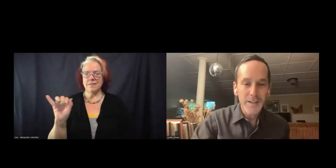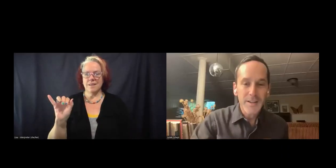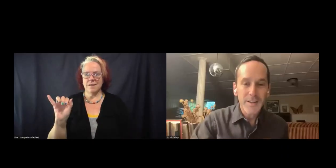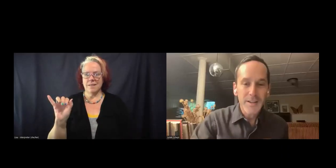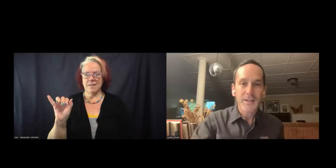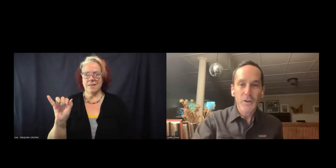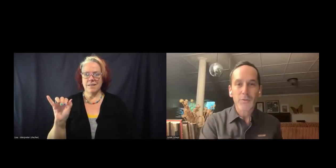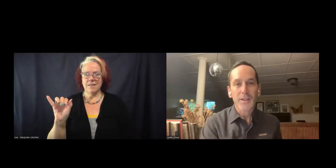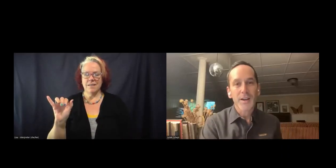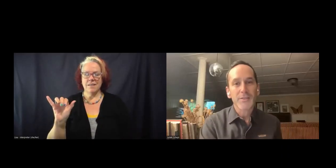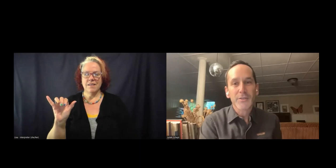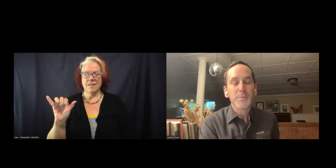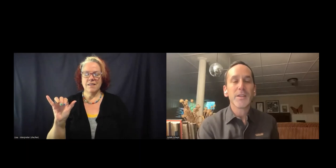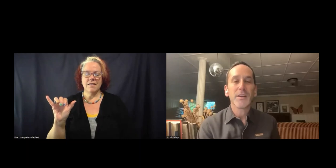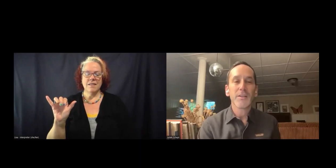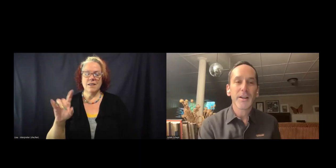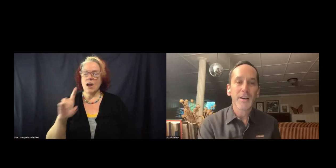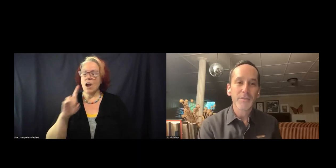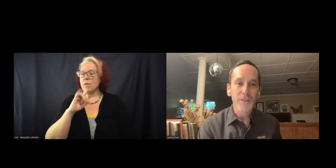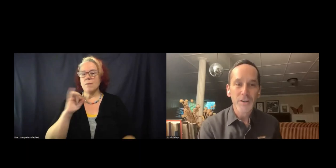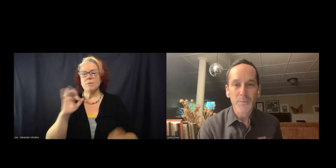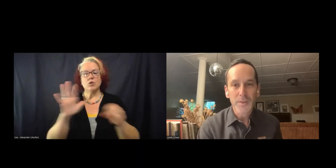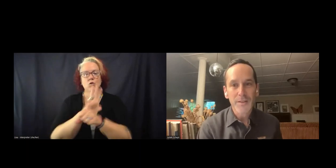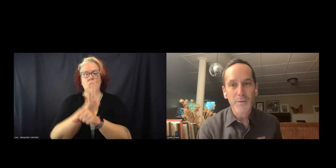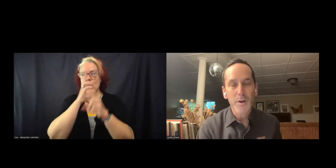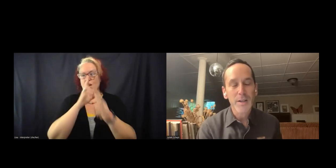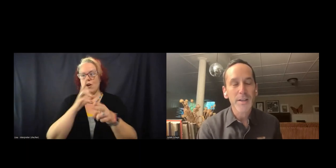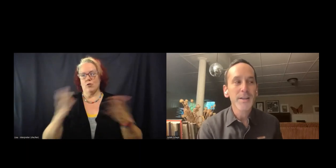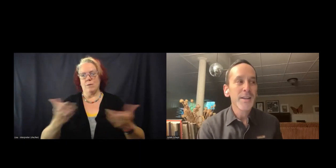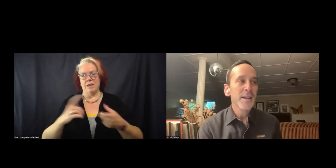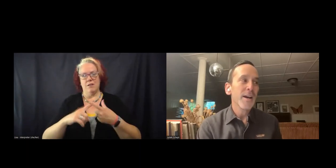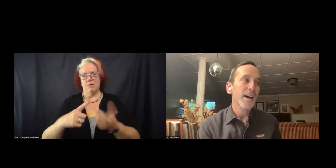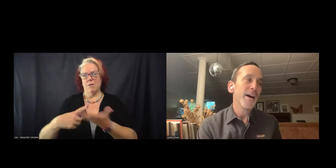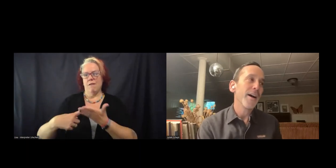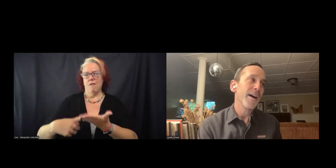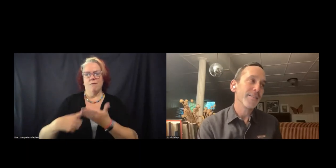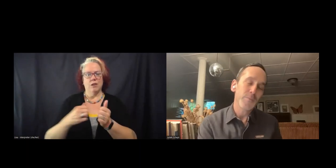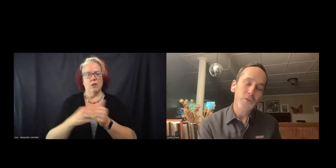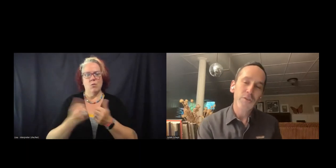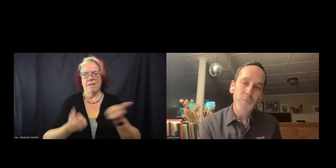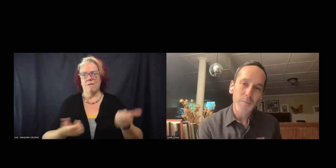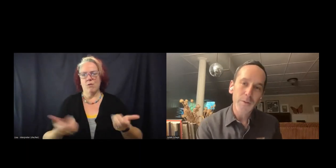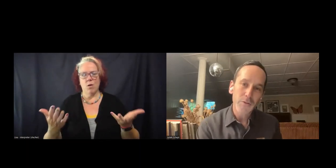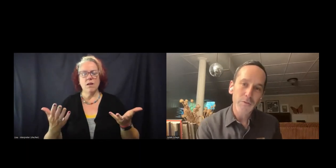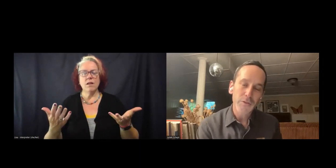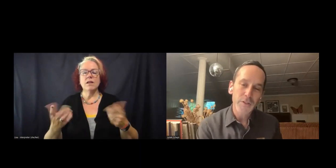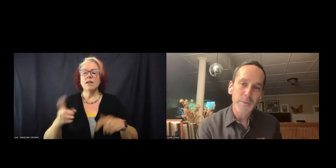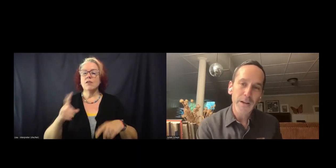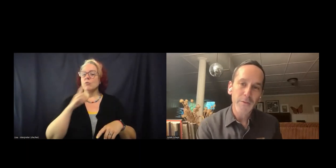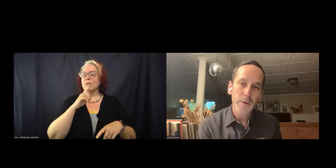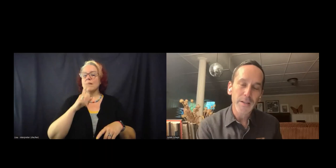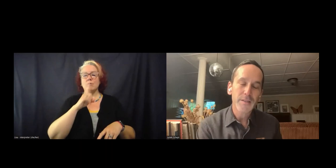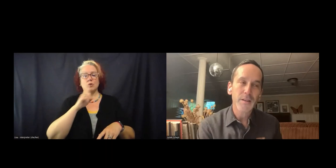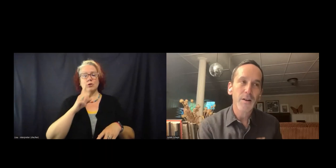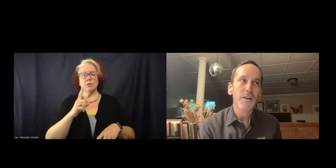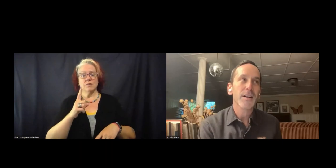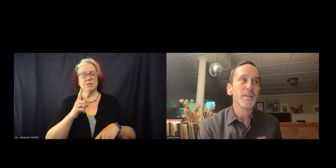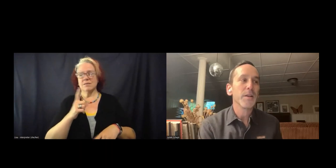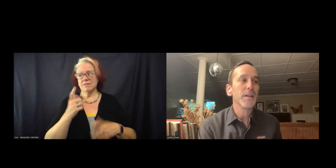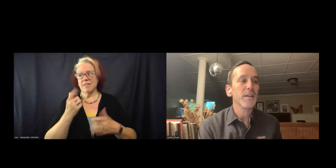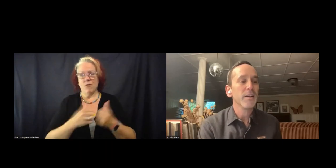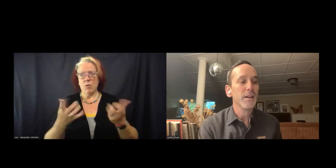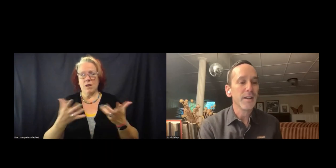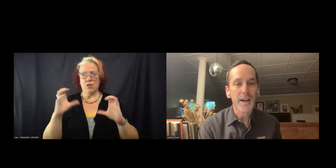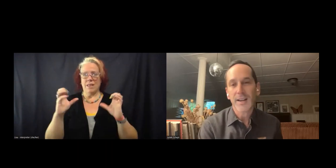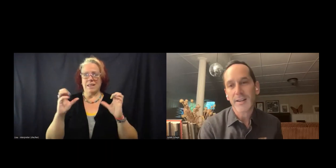Really totally honored to be here in conversation with everyone. As I'm sure is probably true for just about everybody, CR